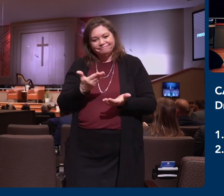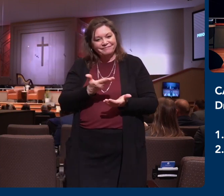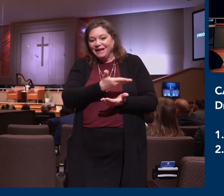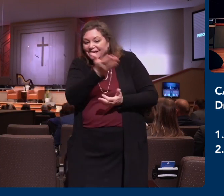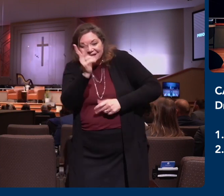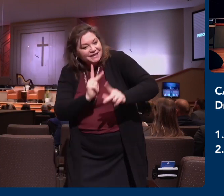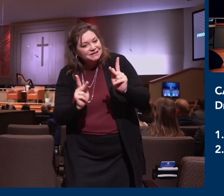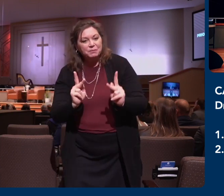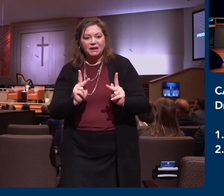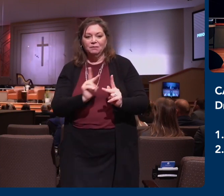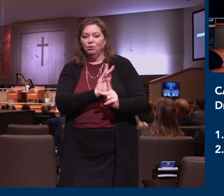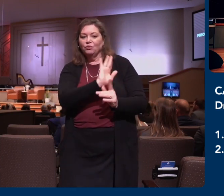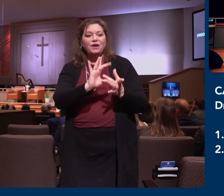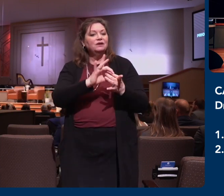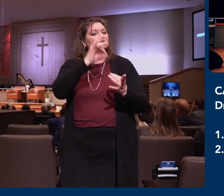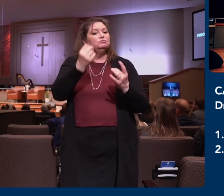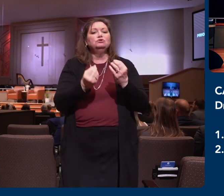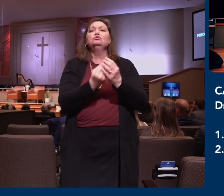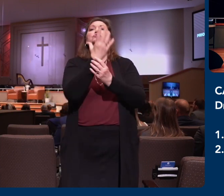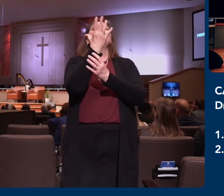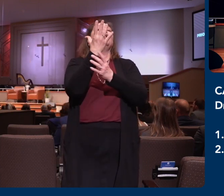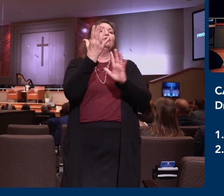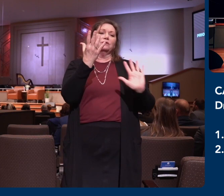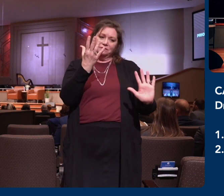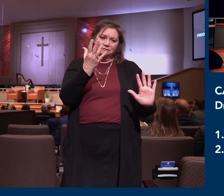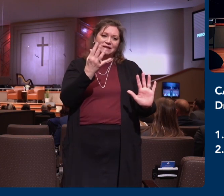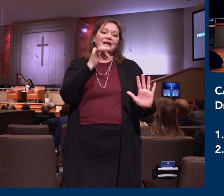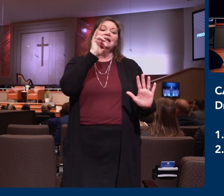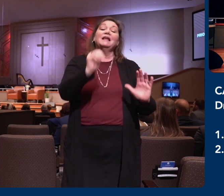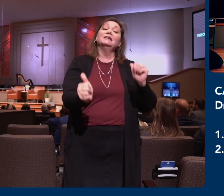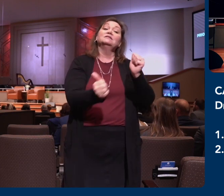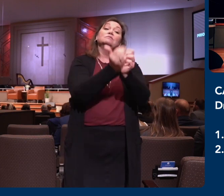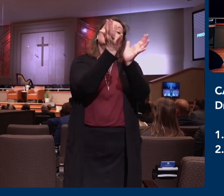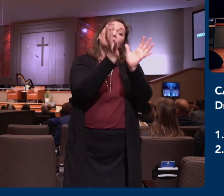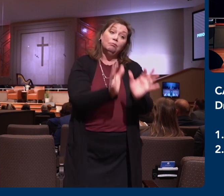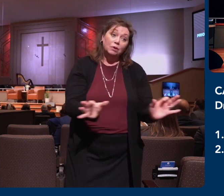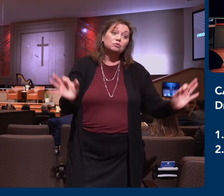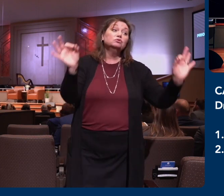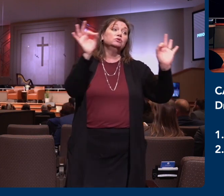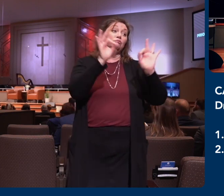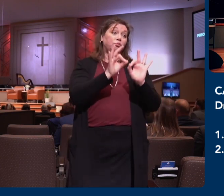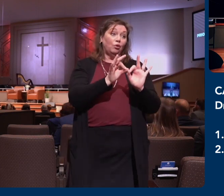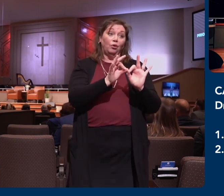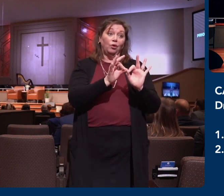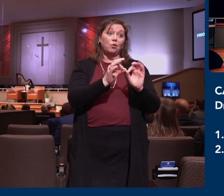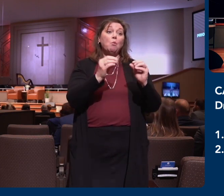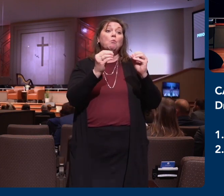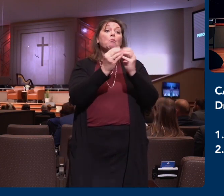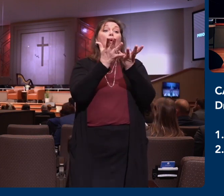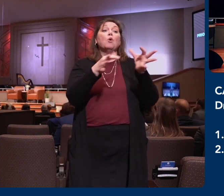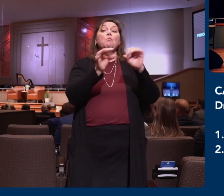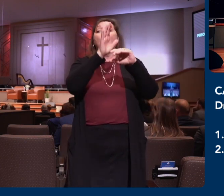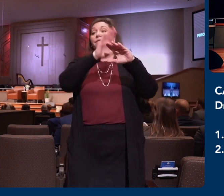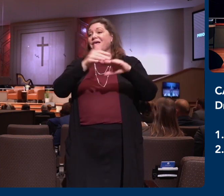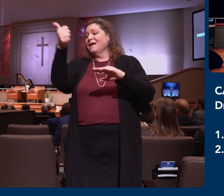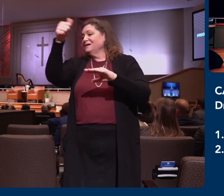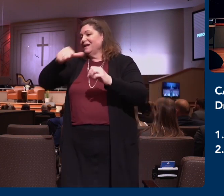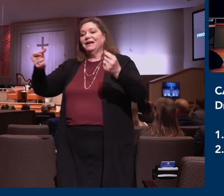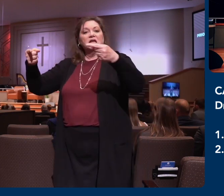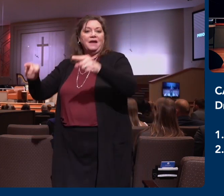and their walk with the Lord is more of a priority than any program that we offer in our church. People are the